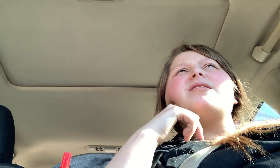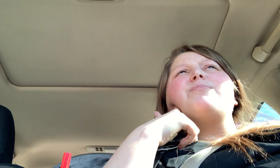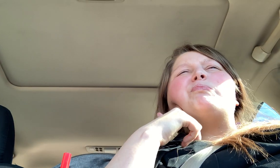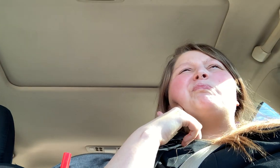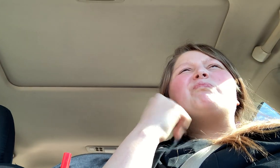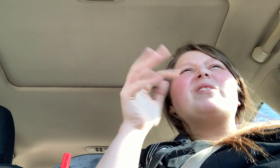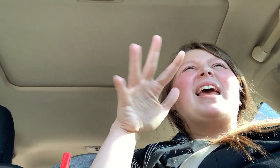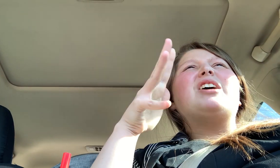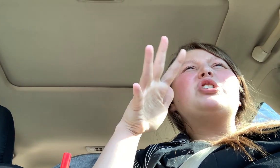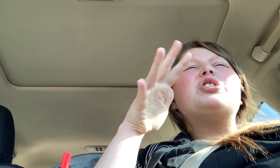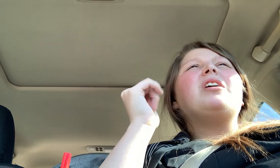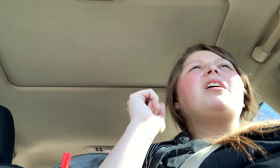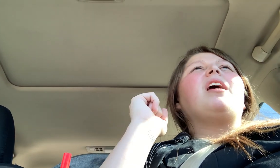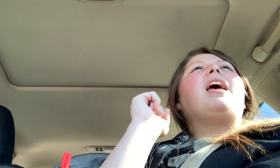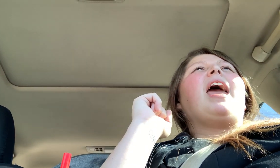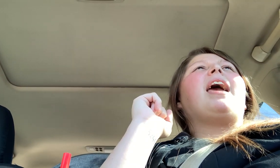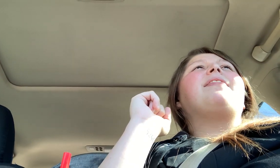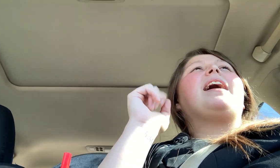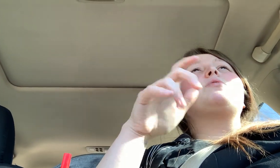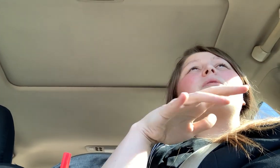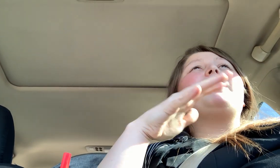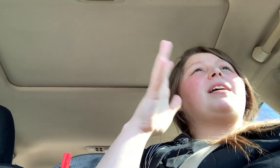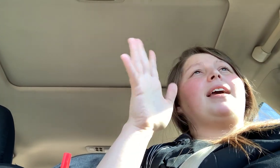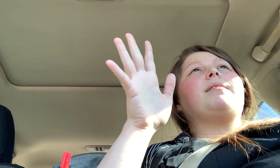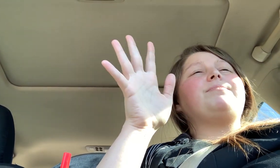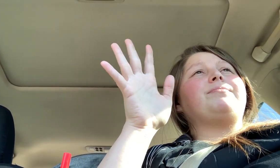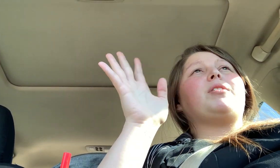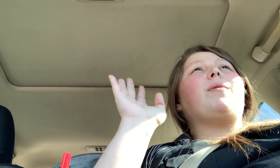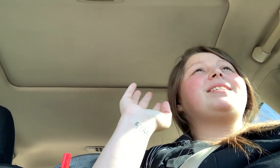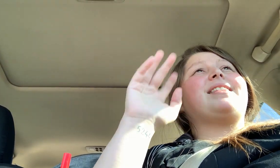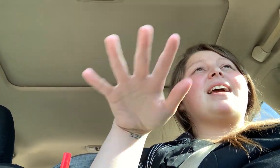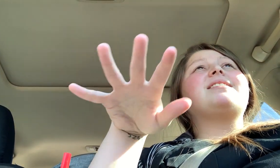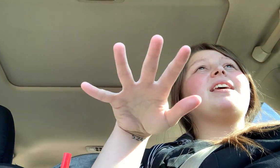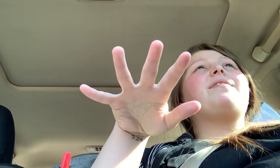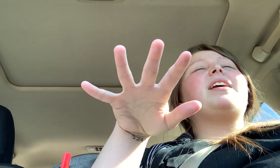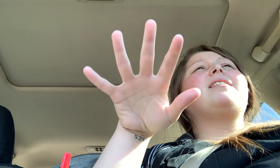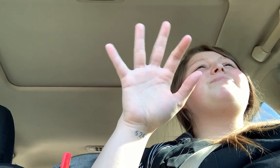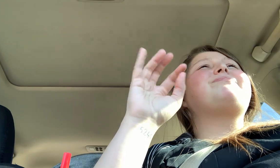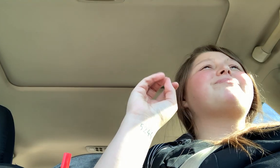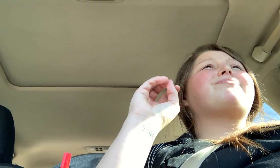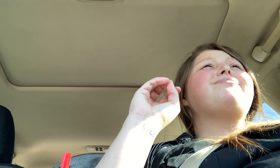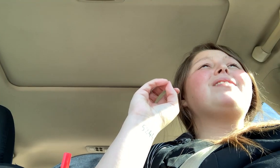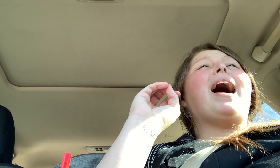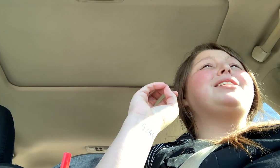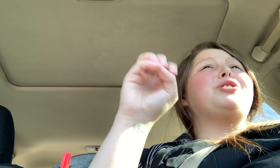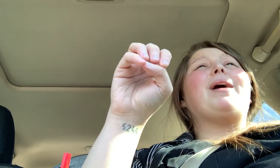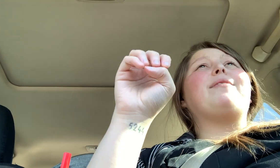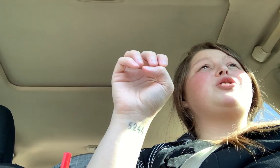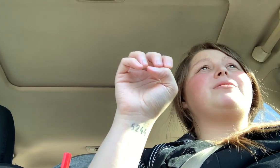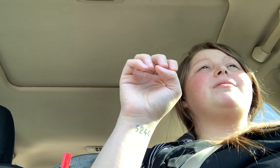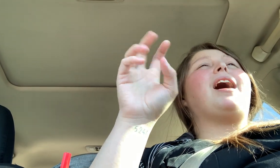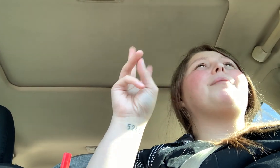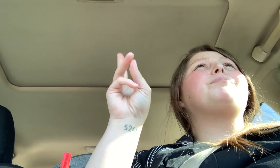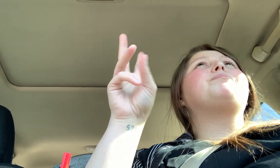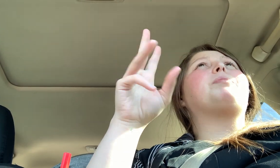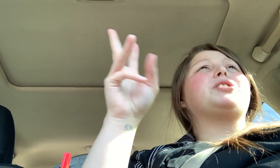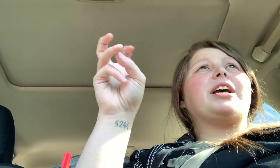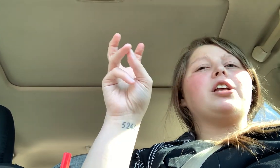ish. And that's what's been like, I'm going to Thanksgiving. I do have not particular